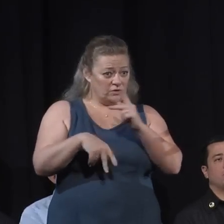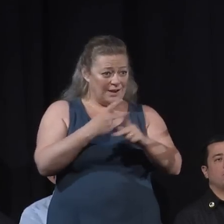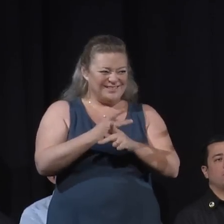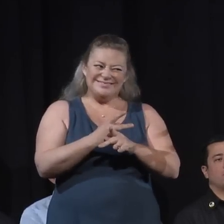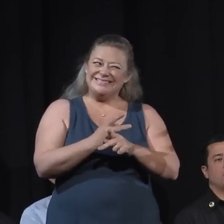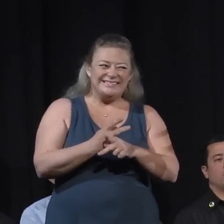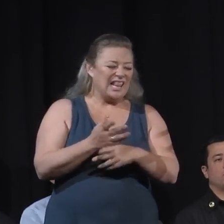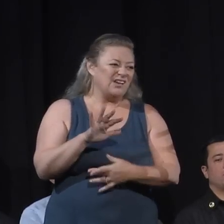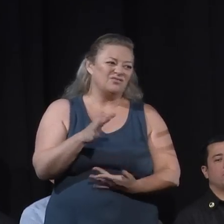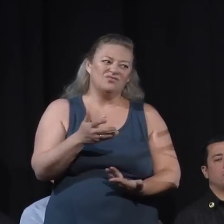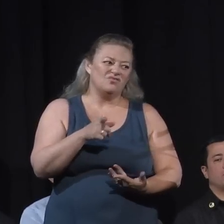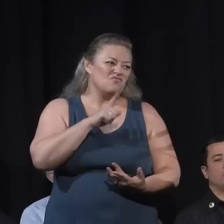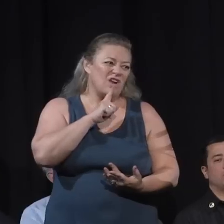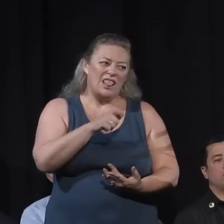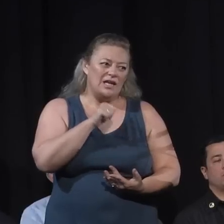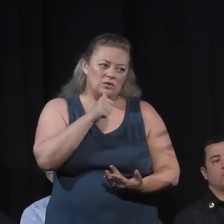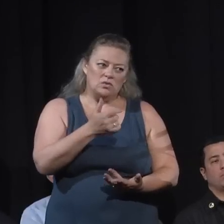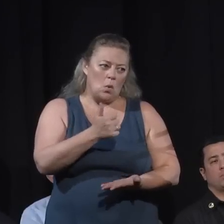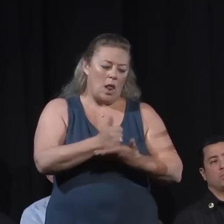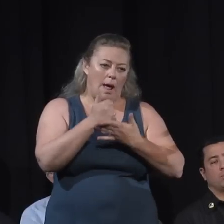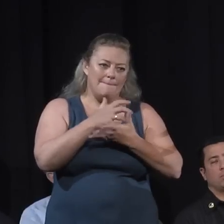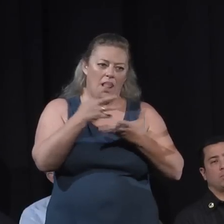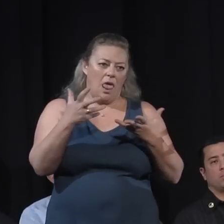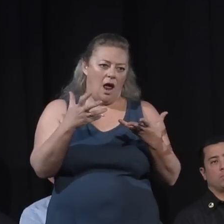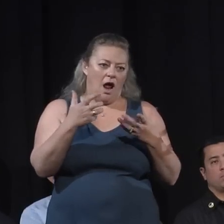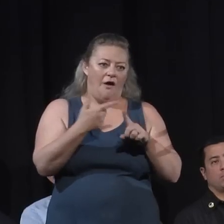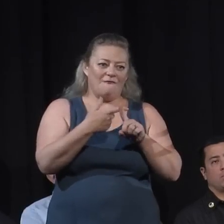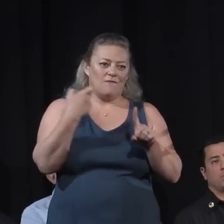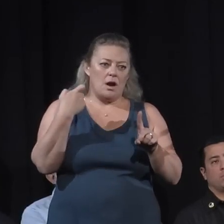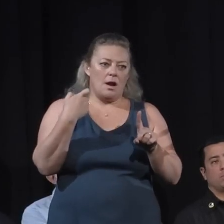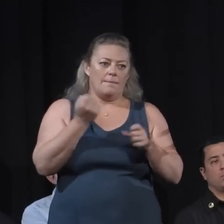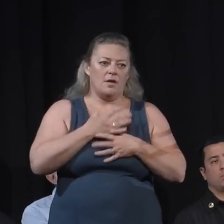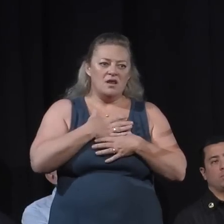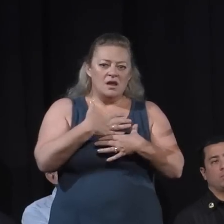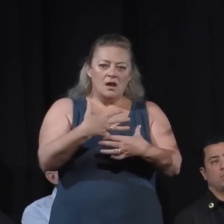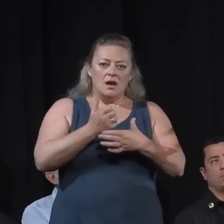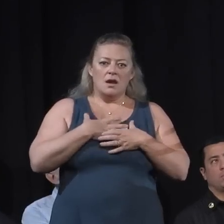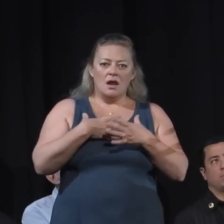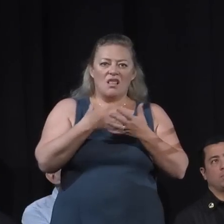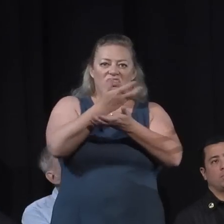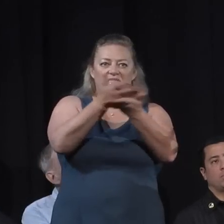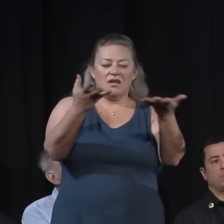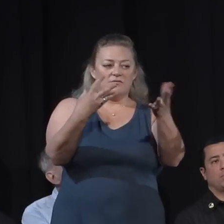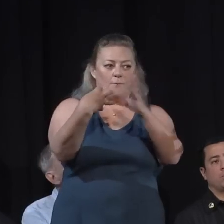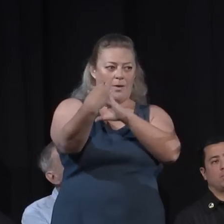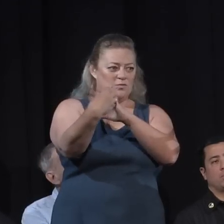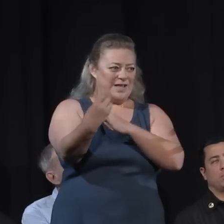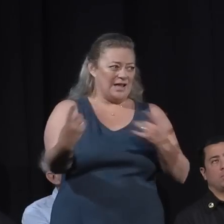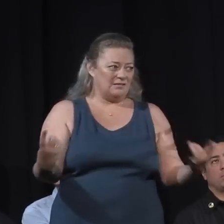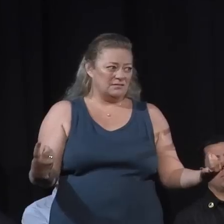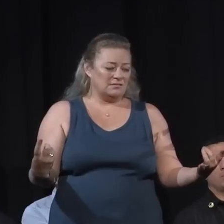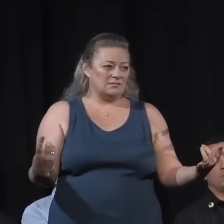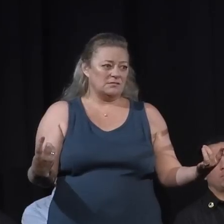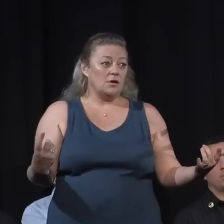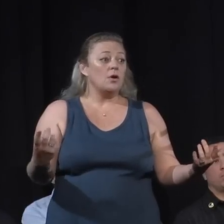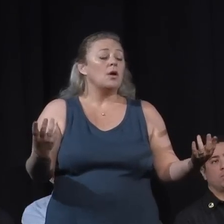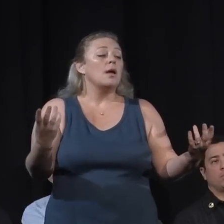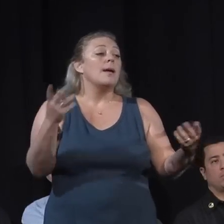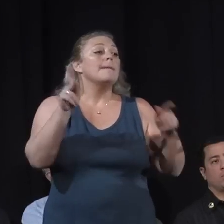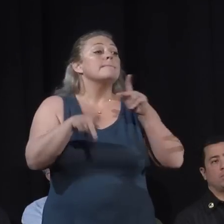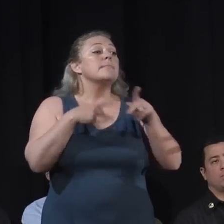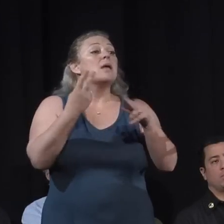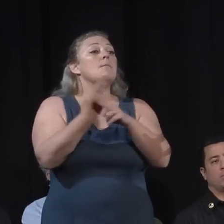really help very much in keeping you from inhaling stuff from outside. They're worn by people